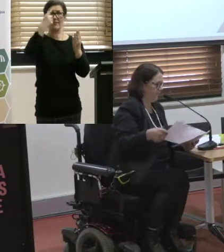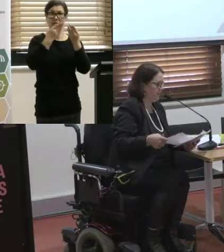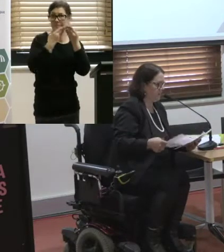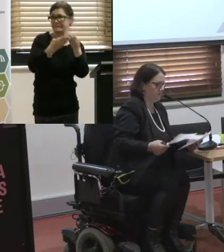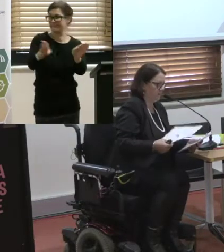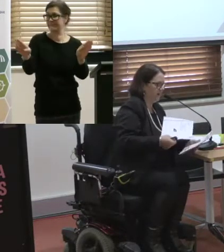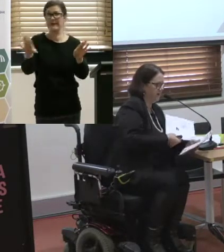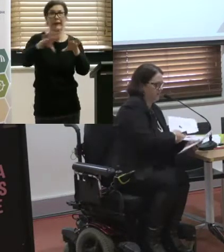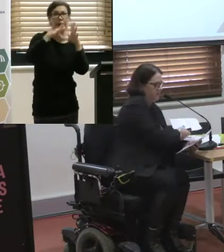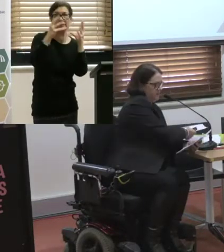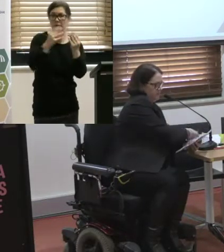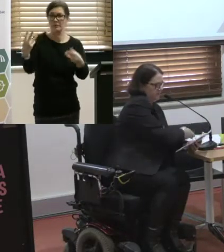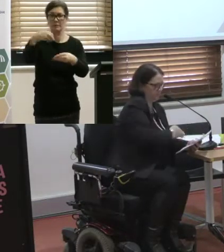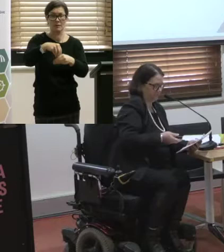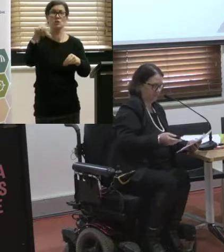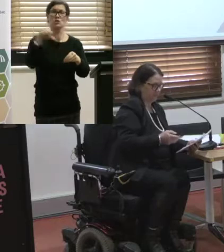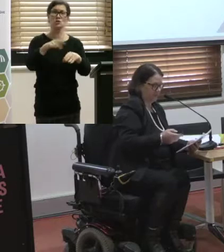And there should be partnerships.